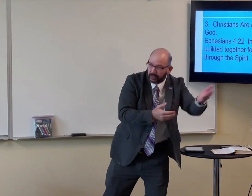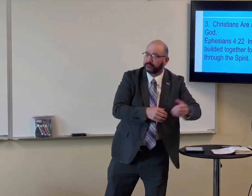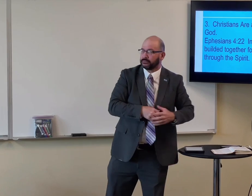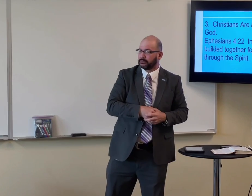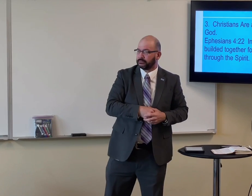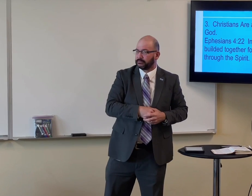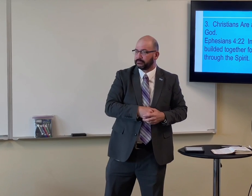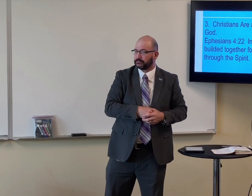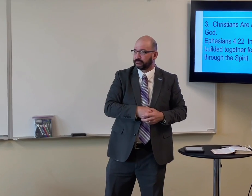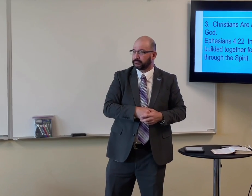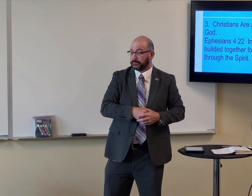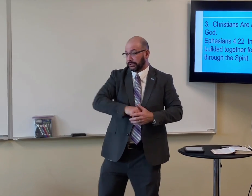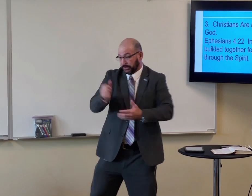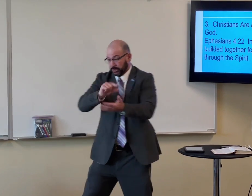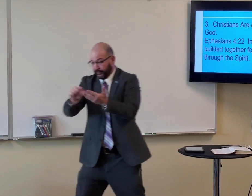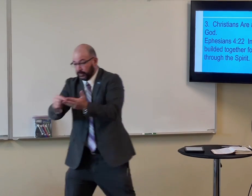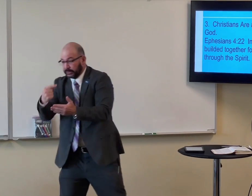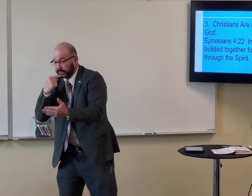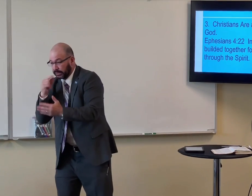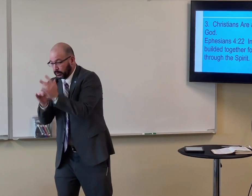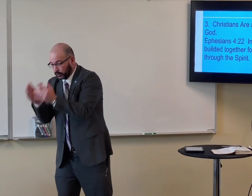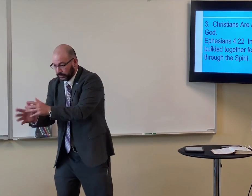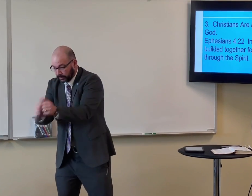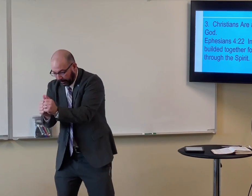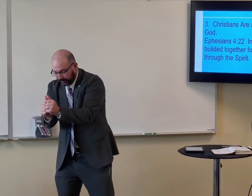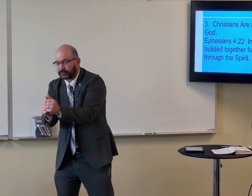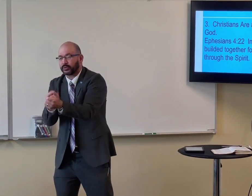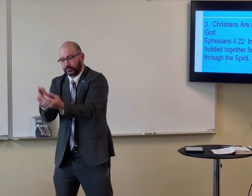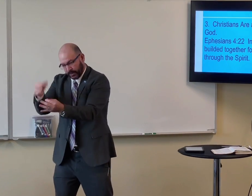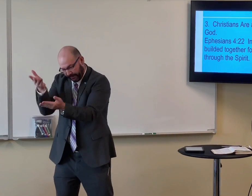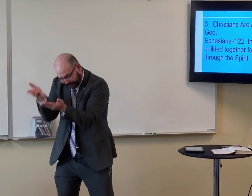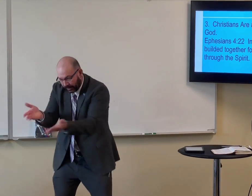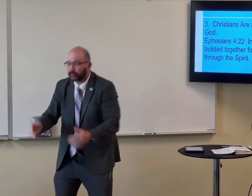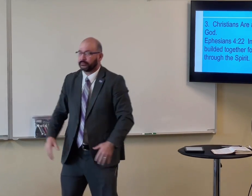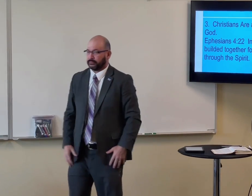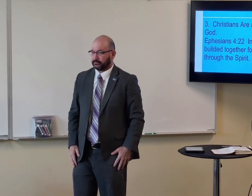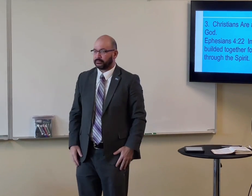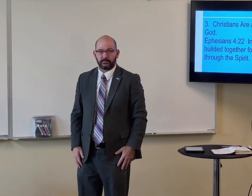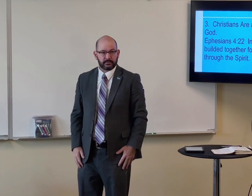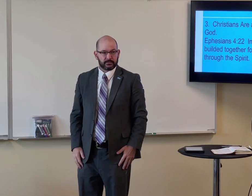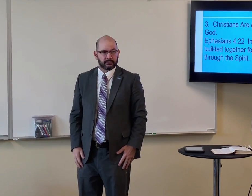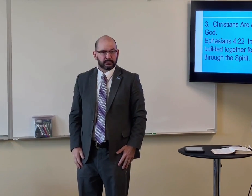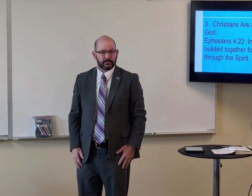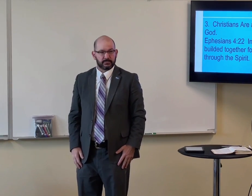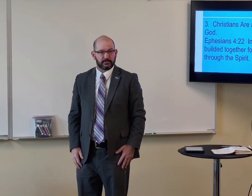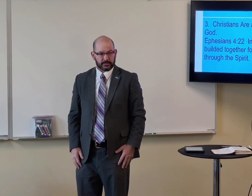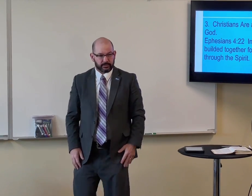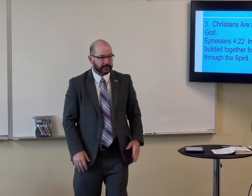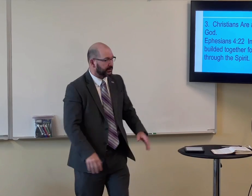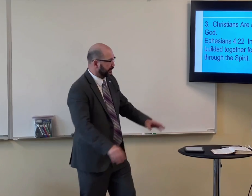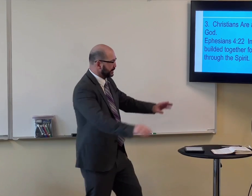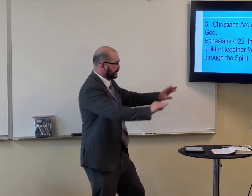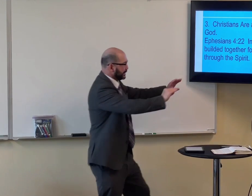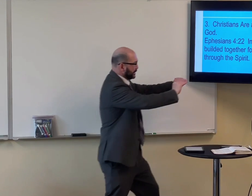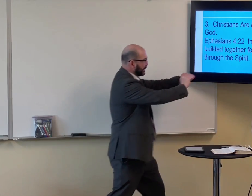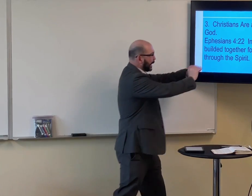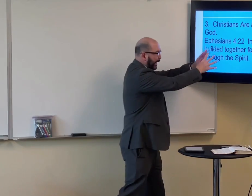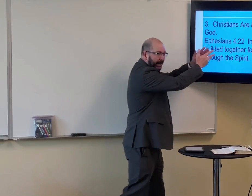that the Holy Spirit is in each person and it says when you're together the Holy Spirit Spirit is there also